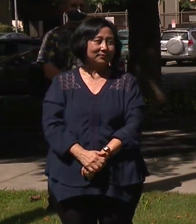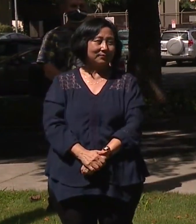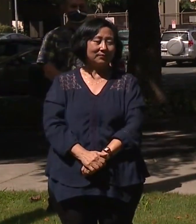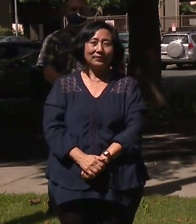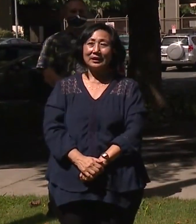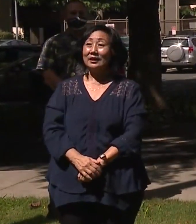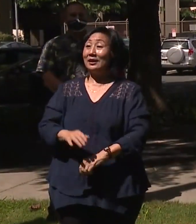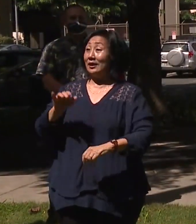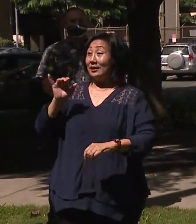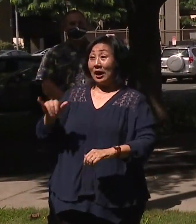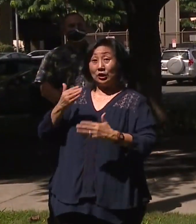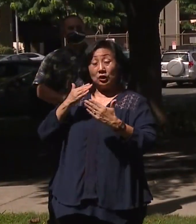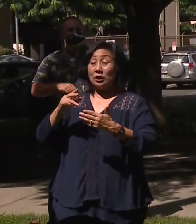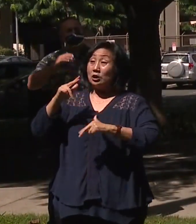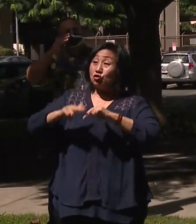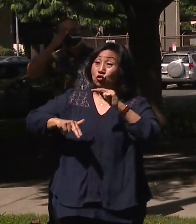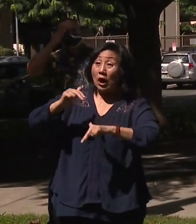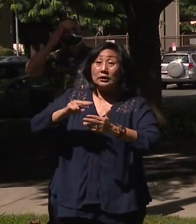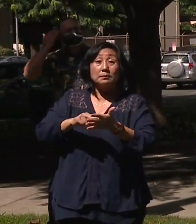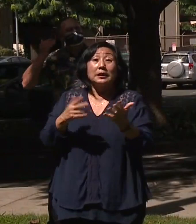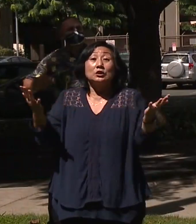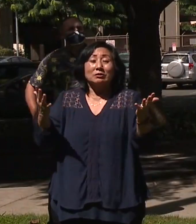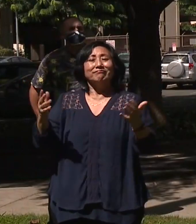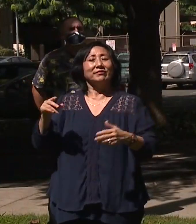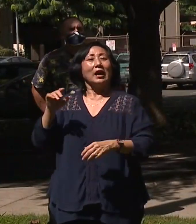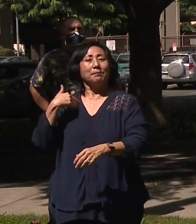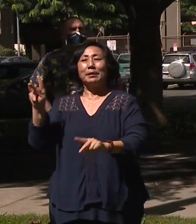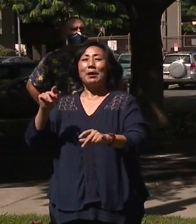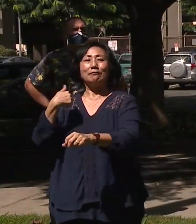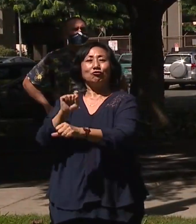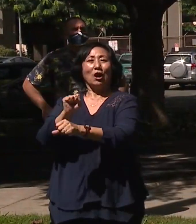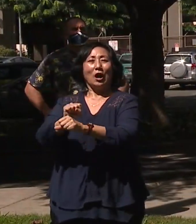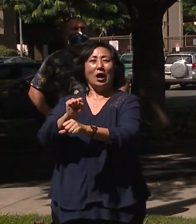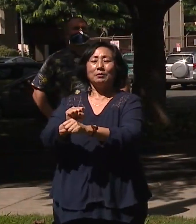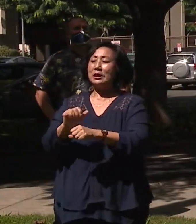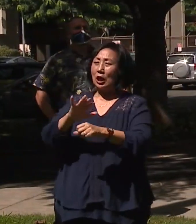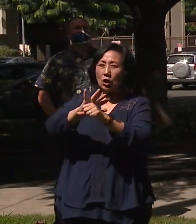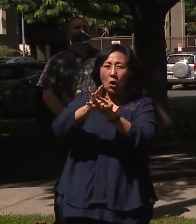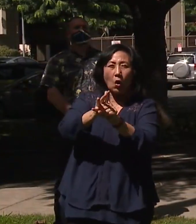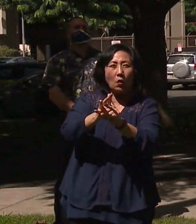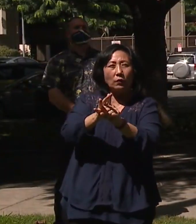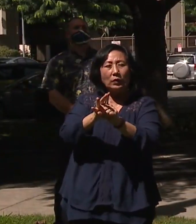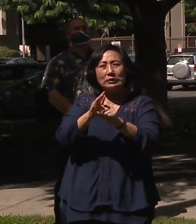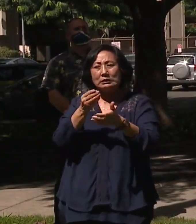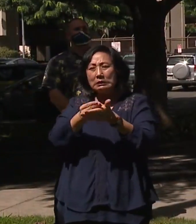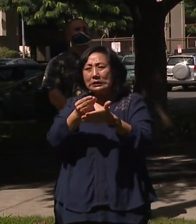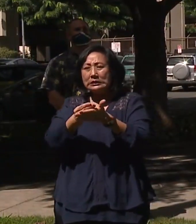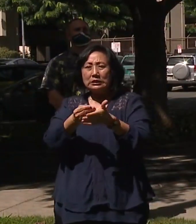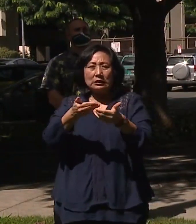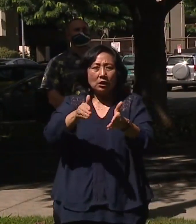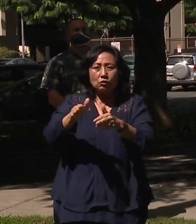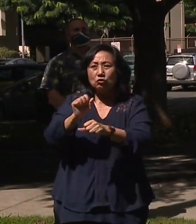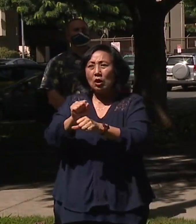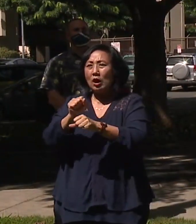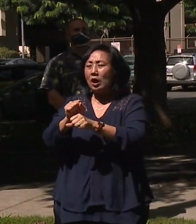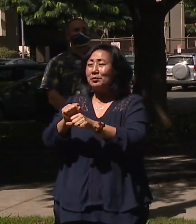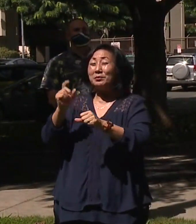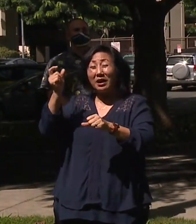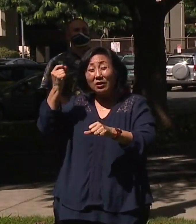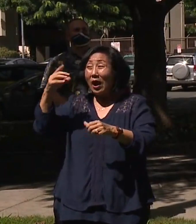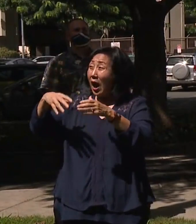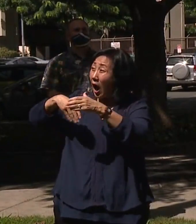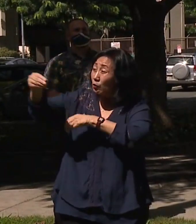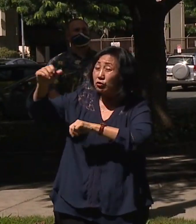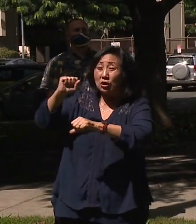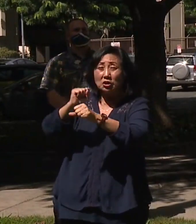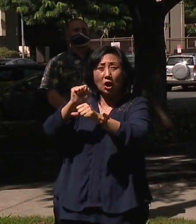So that's a good thing. Construction means jobs. And we know even in the COVID economy, these outdoor jobs that are construction related